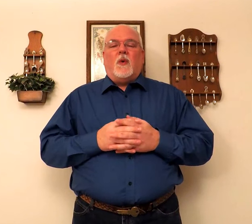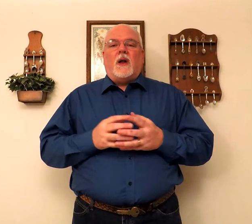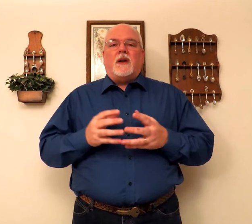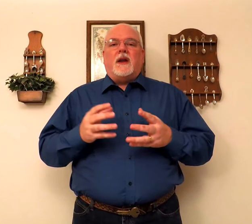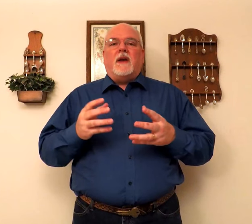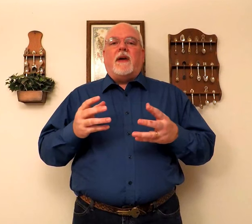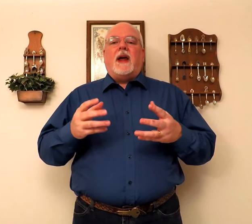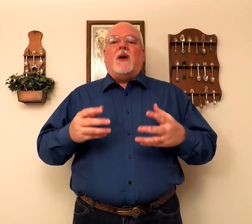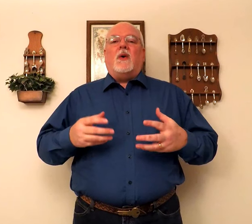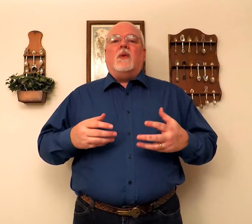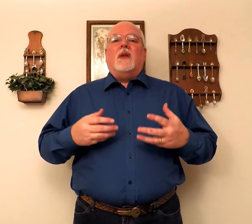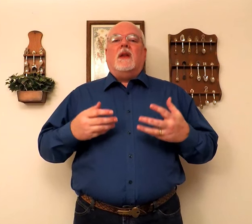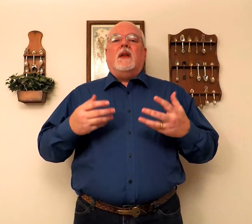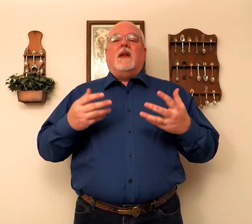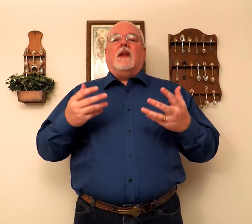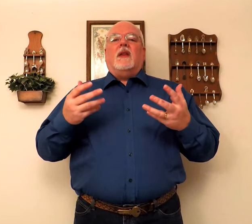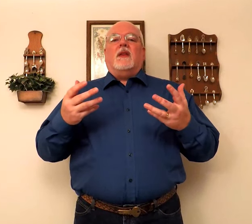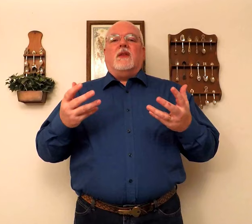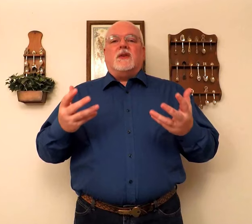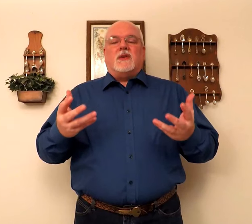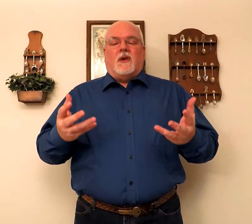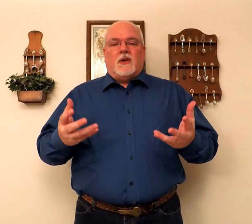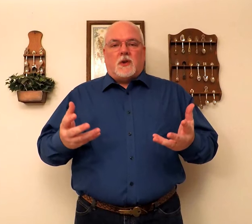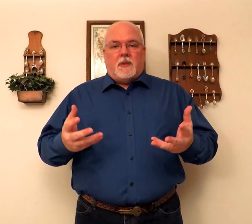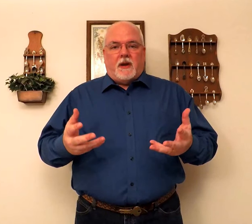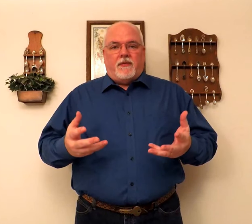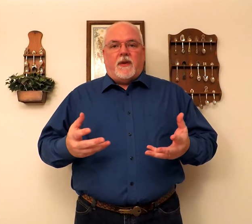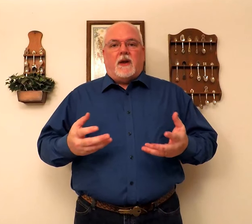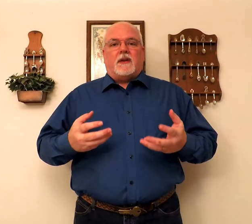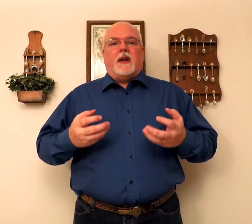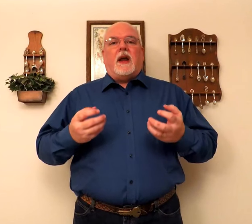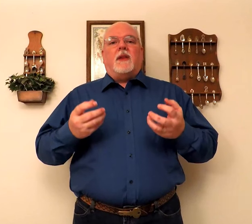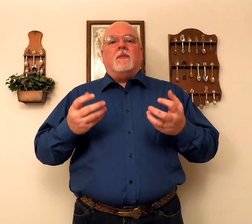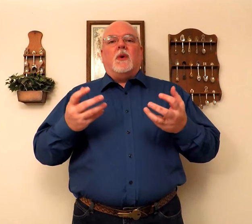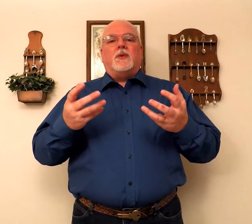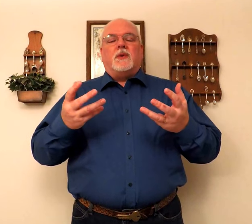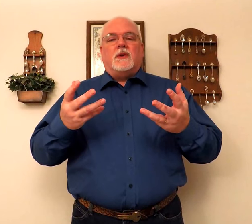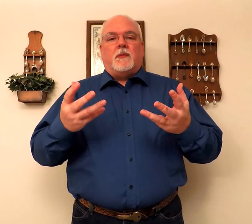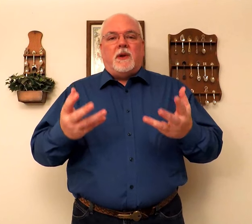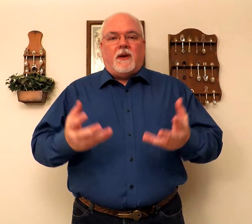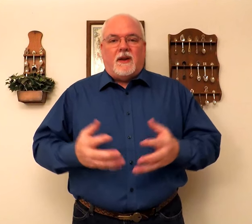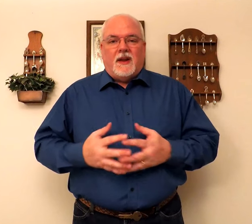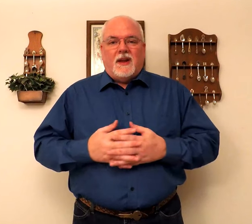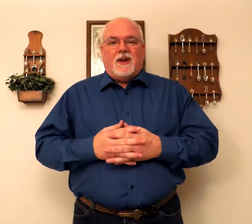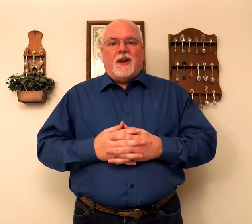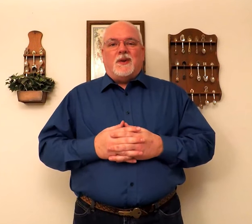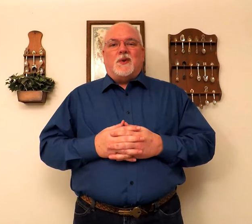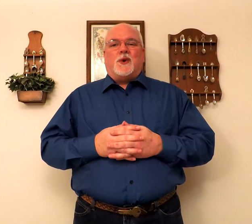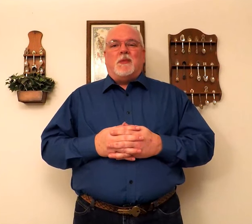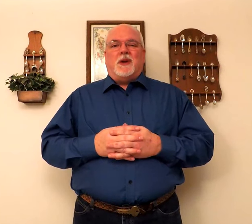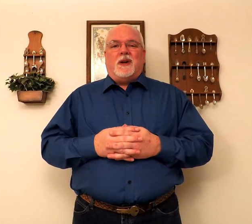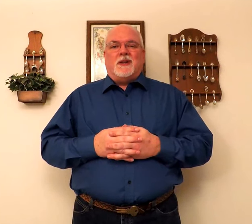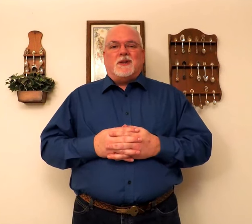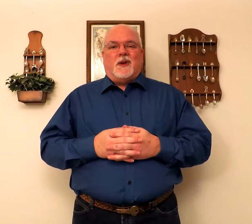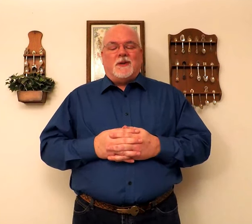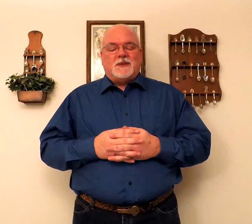quality of how the songs are being felt and how the emotions are being distributed in the songs.